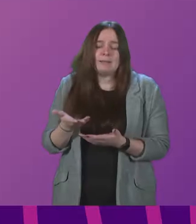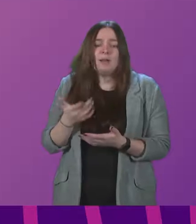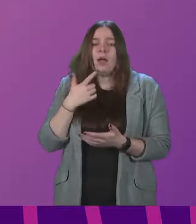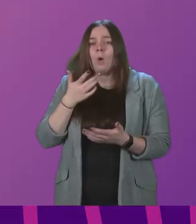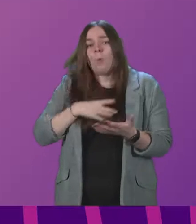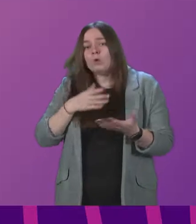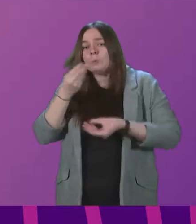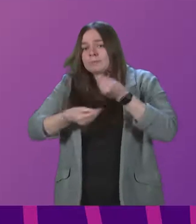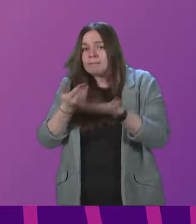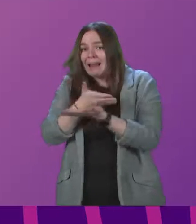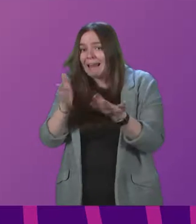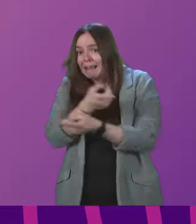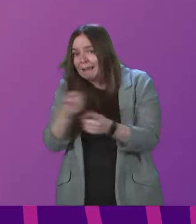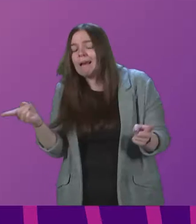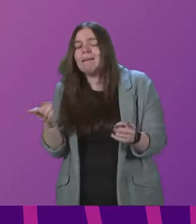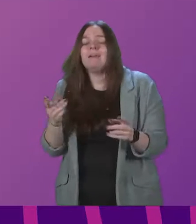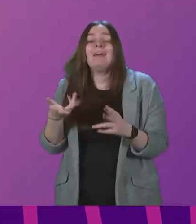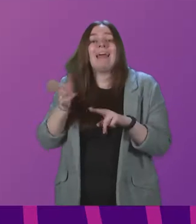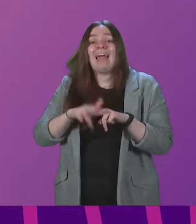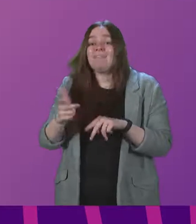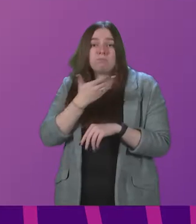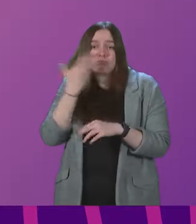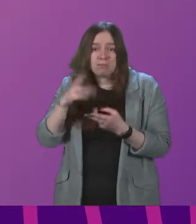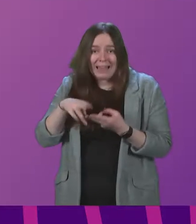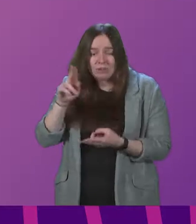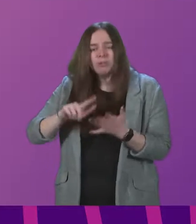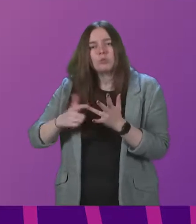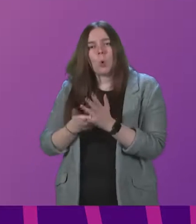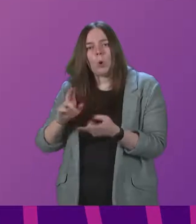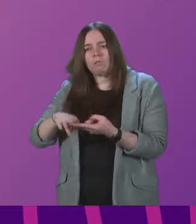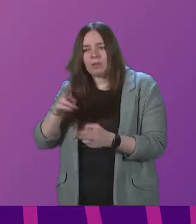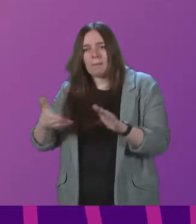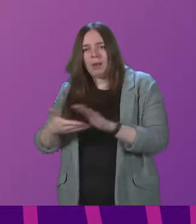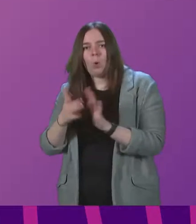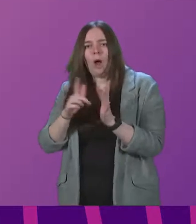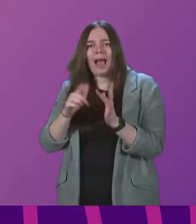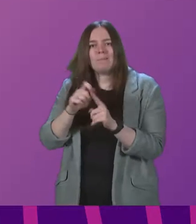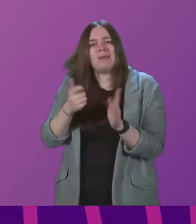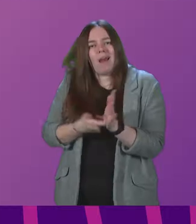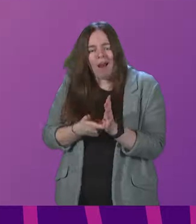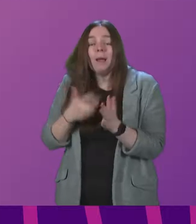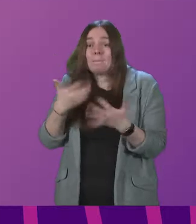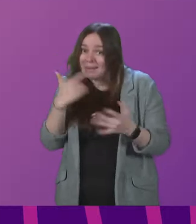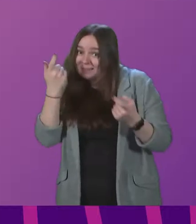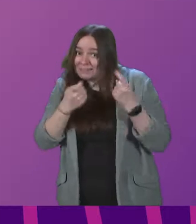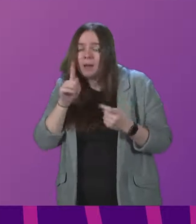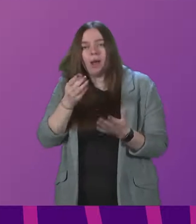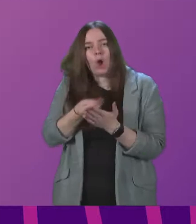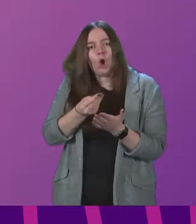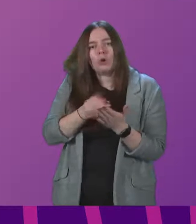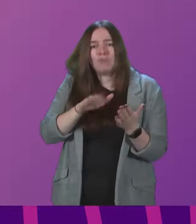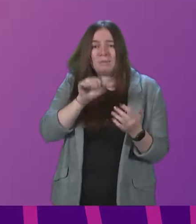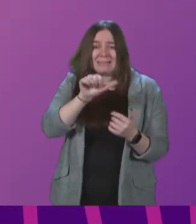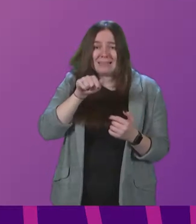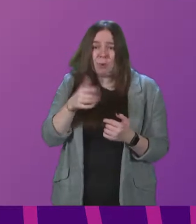for the Chamber, applying no increase or an increase below RPI was considered, but with a cost of between £6.5